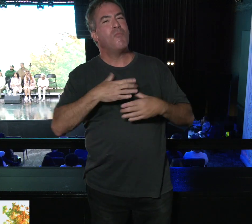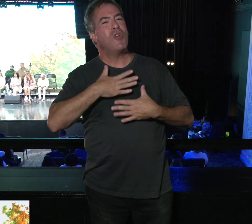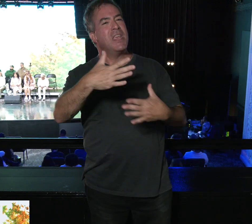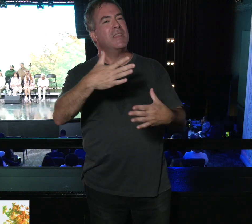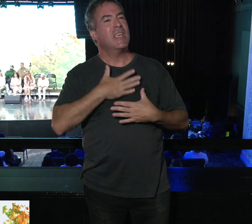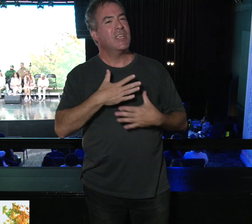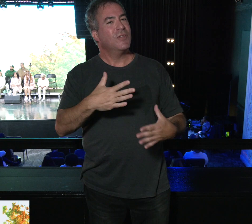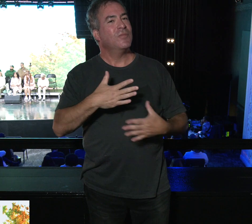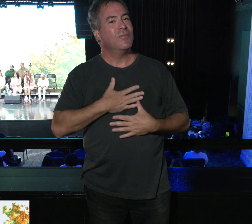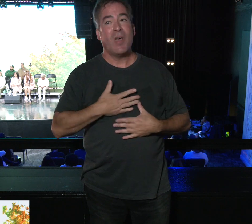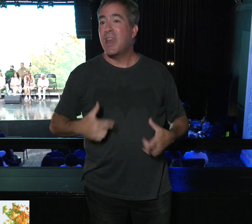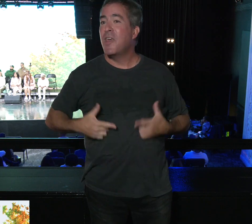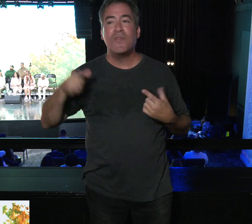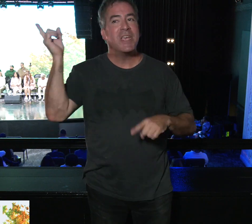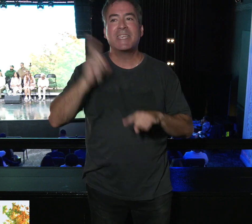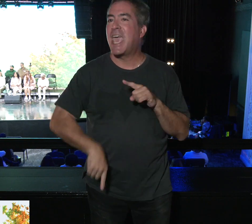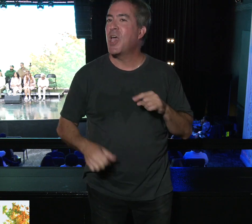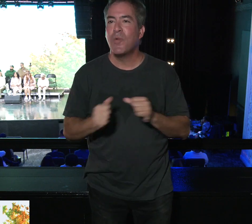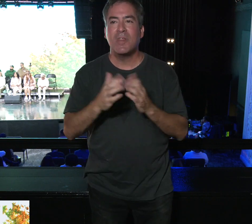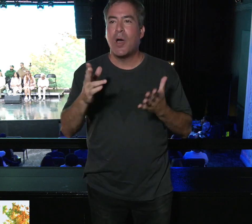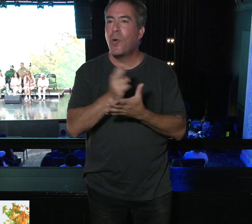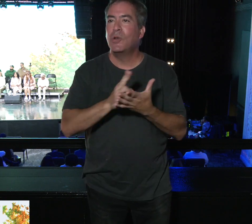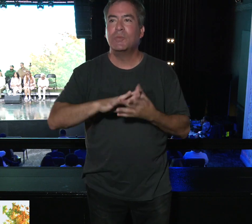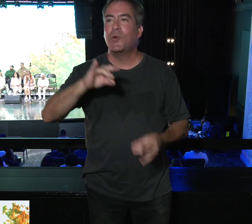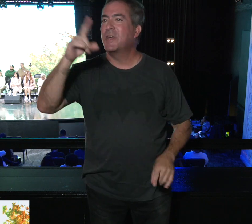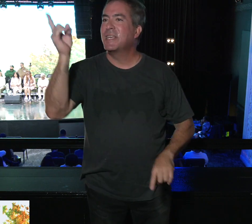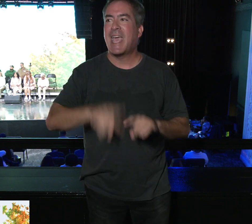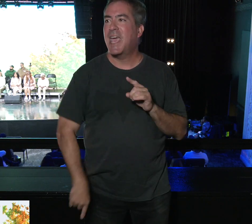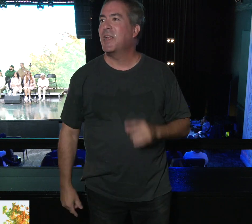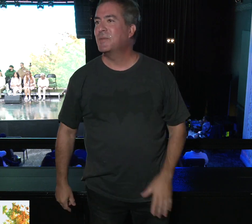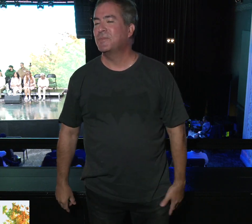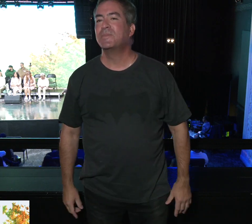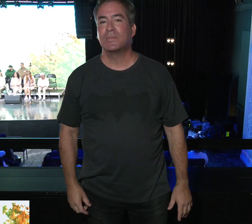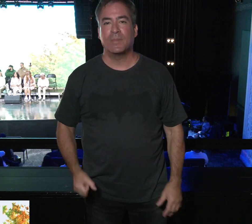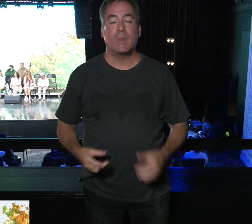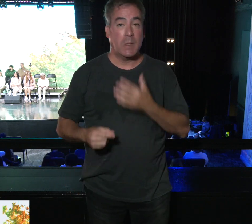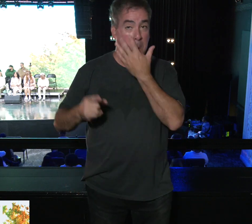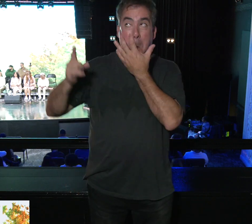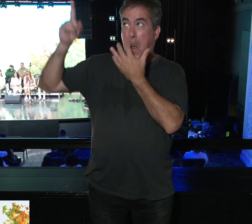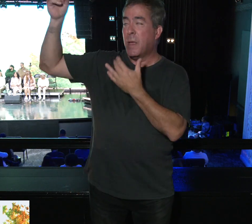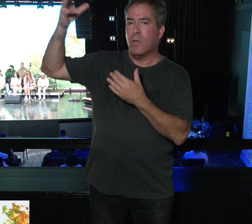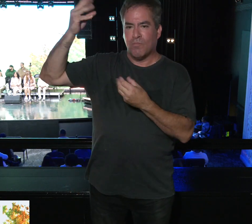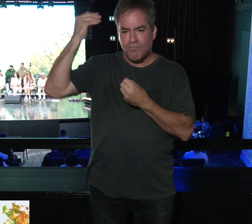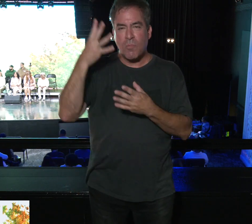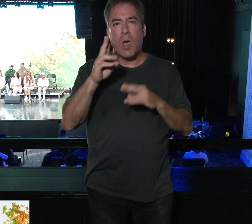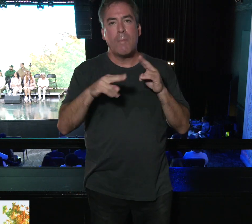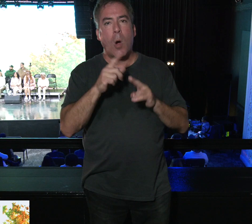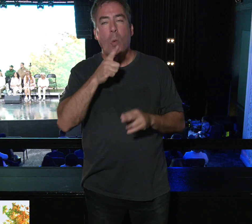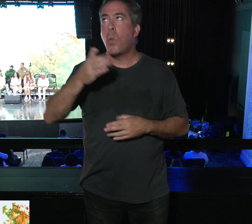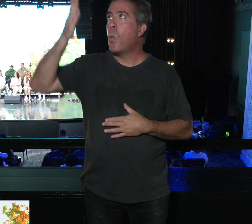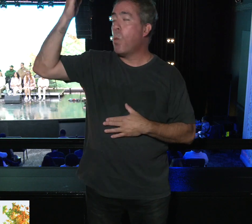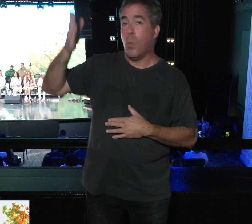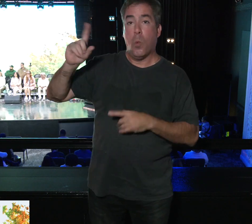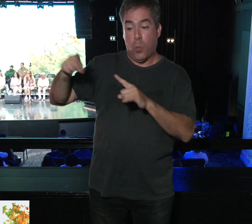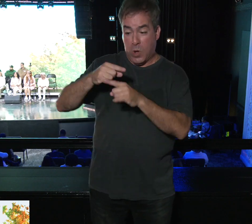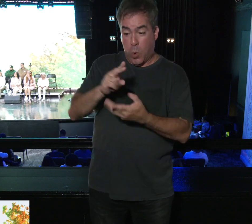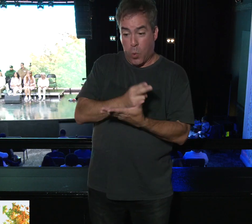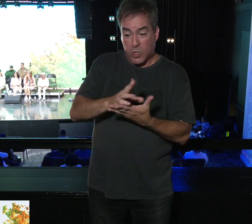I can't live without the Holy Spirit. So he's talked about who he is, talked about when you get him,